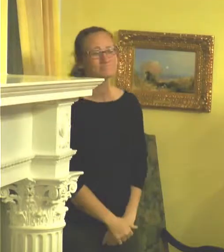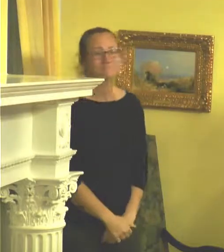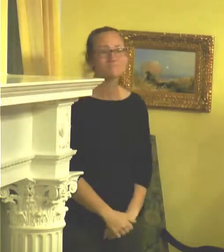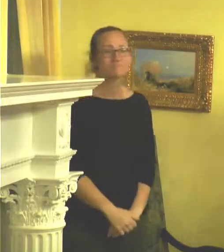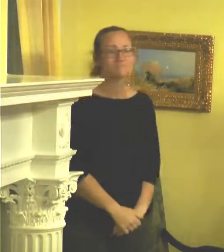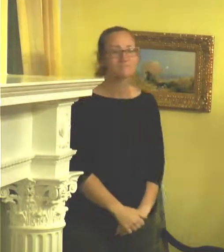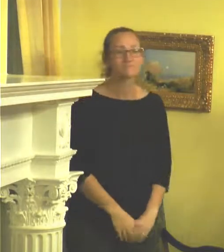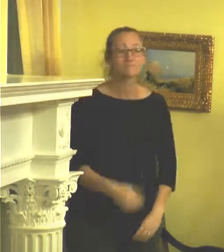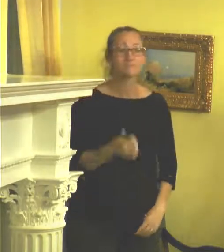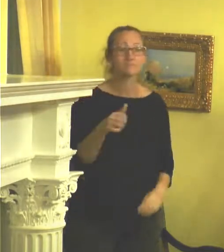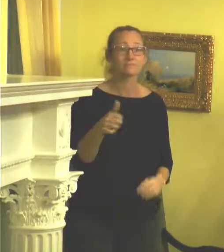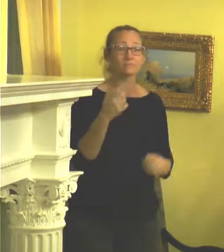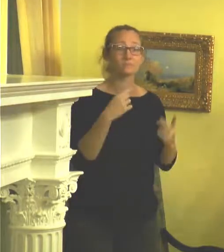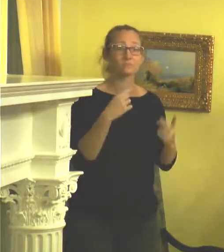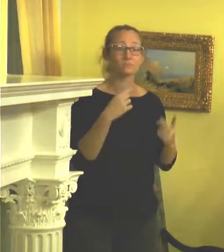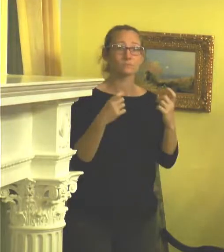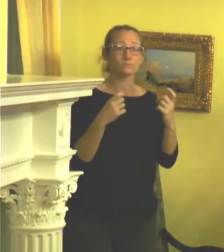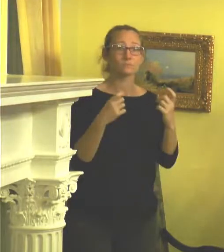Any other questions?